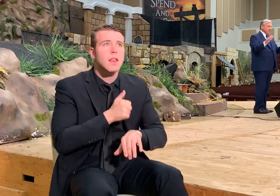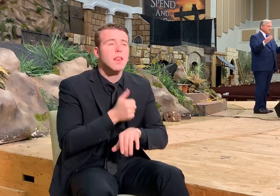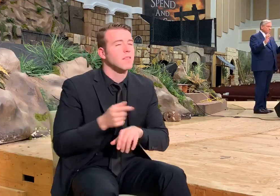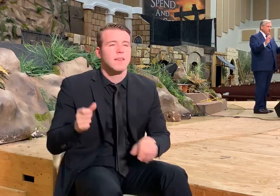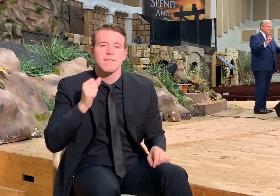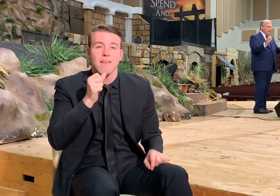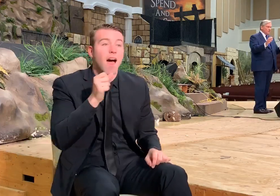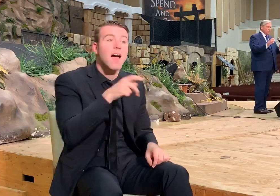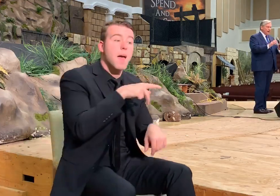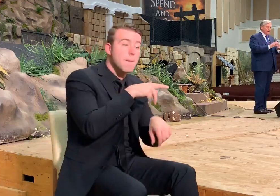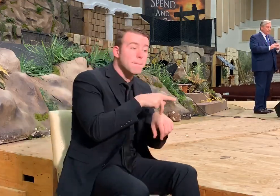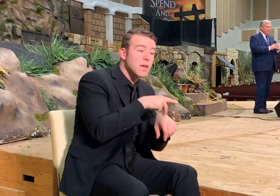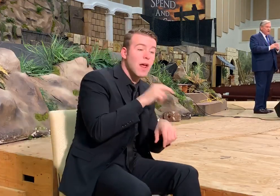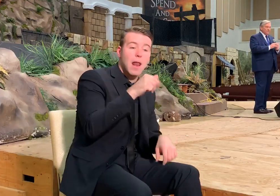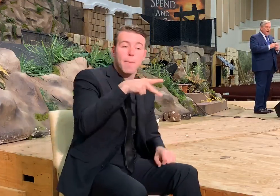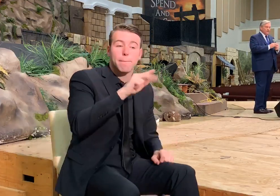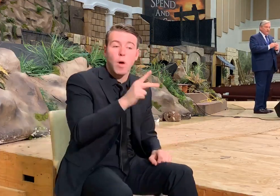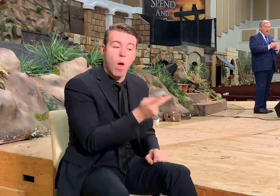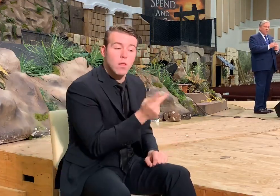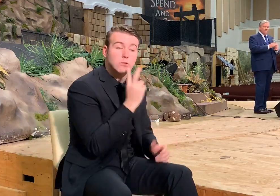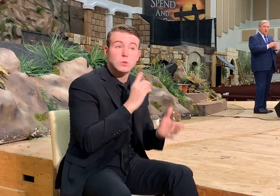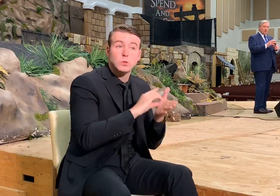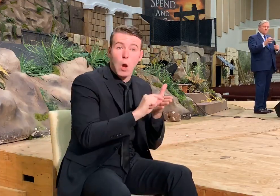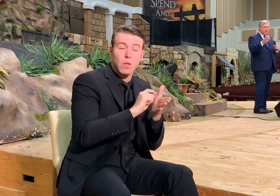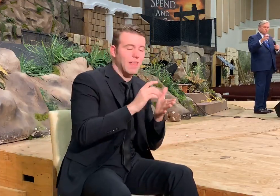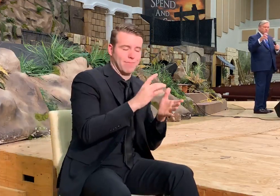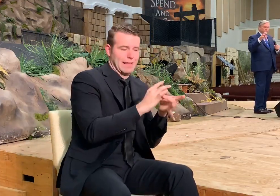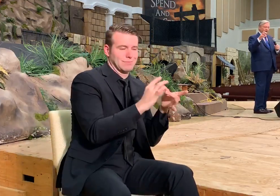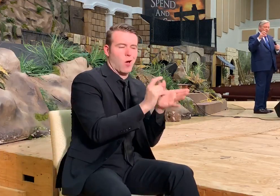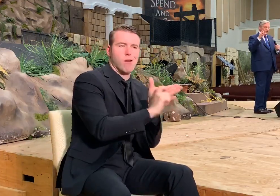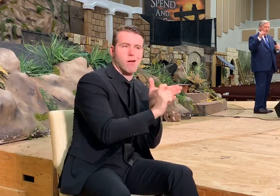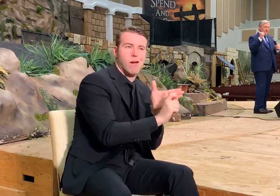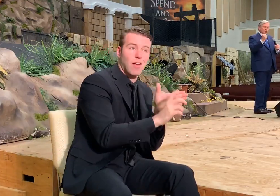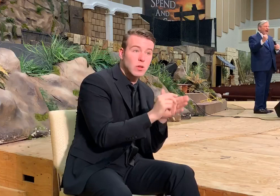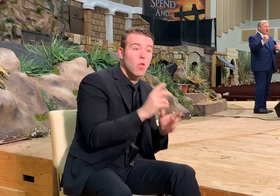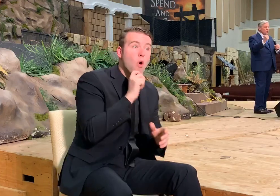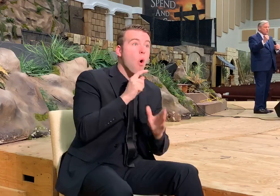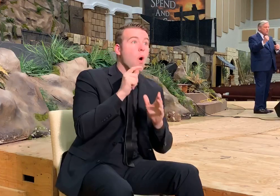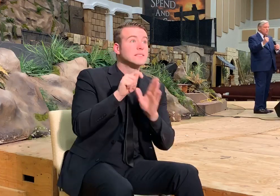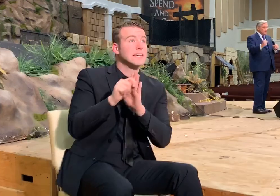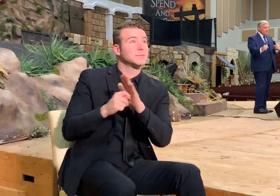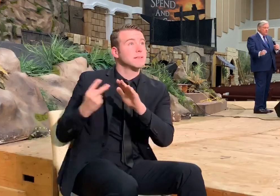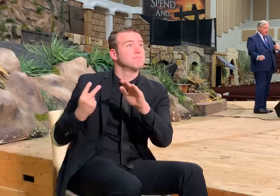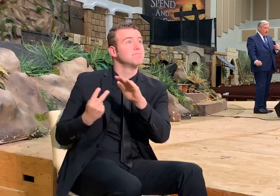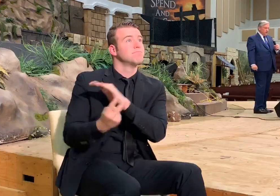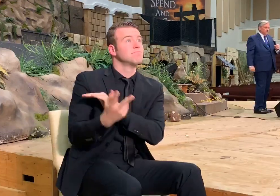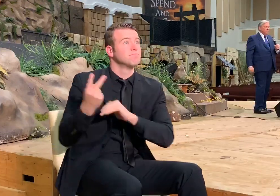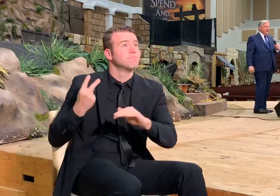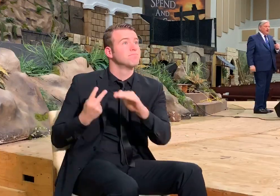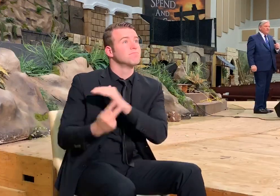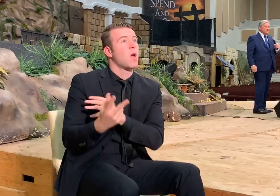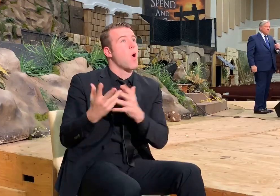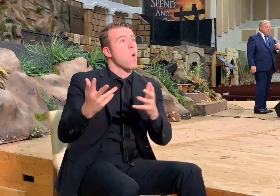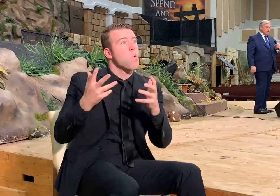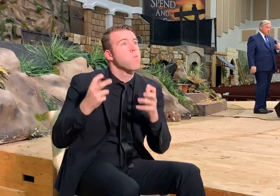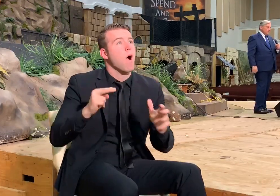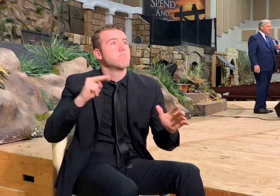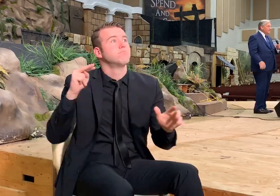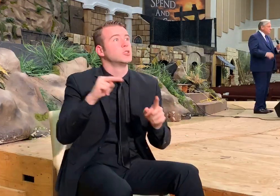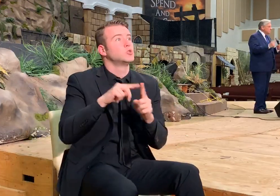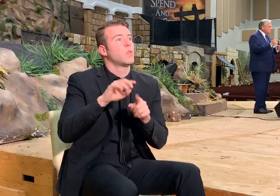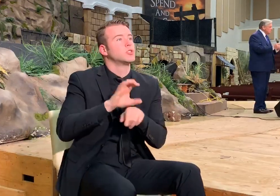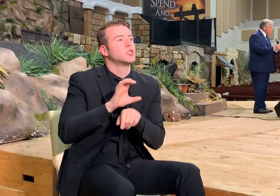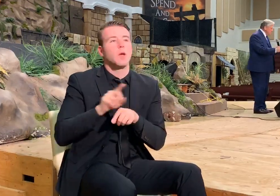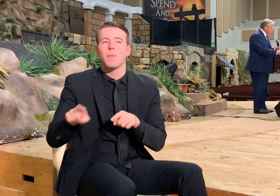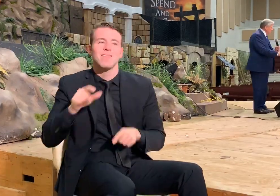talks about it. Peter talks about it, that they, the Old Testament prophets desire to look into the things of the church age,